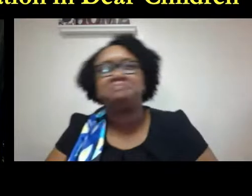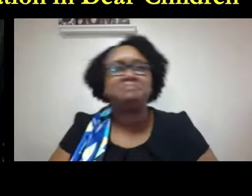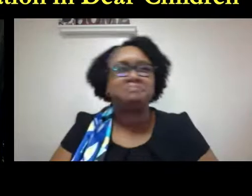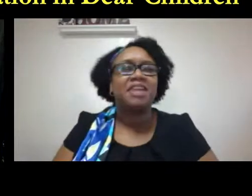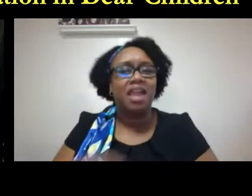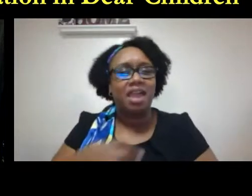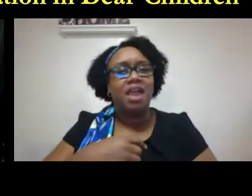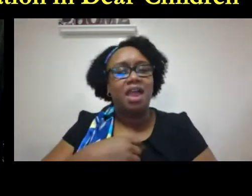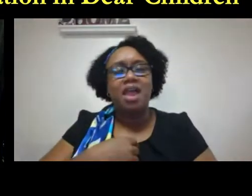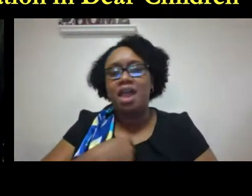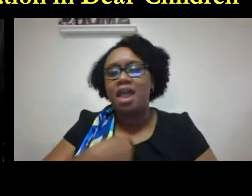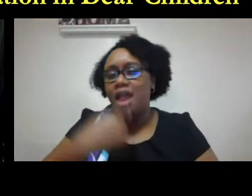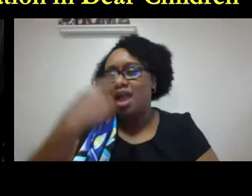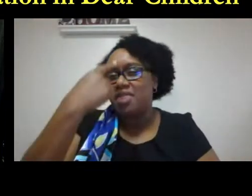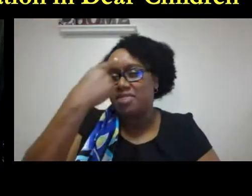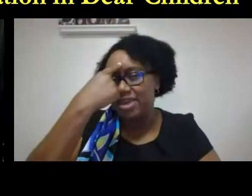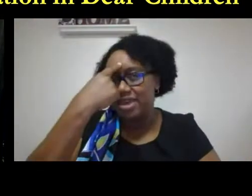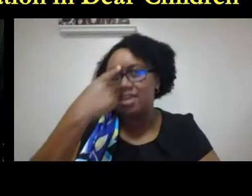audiologists